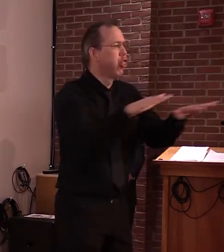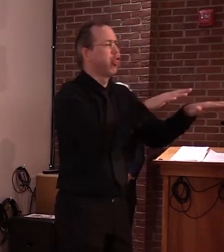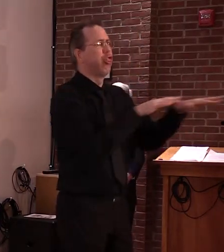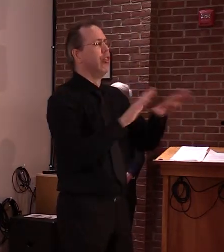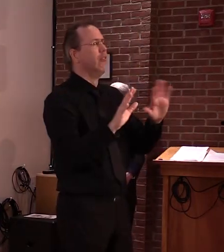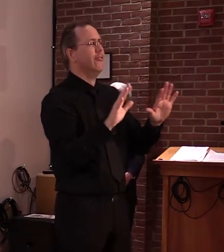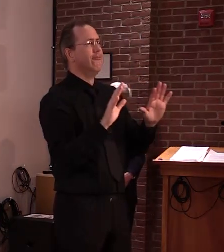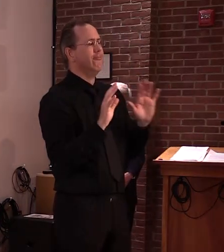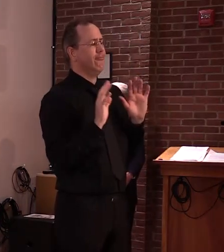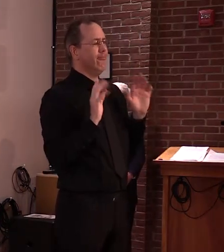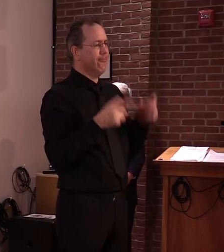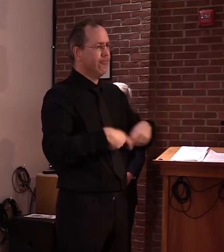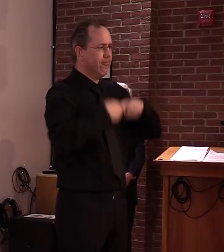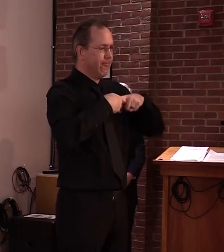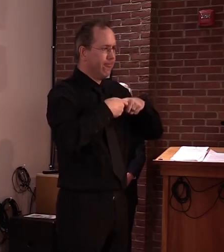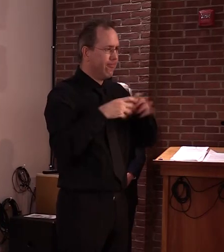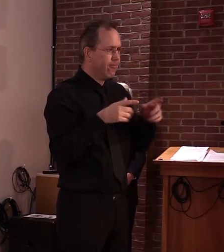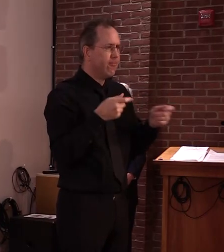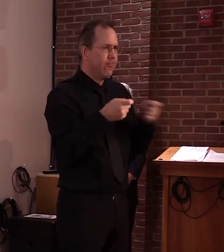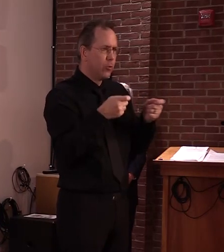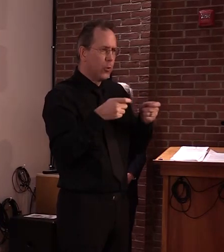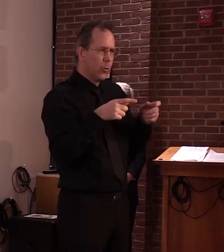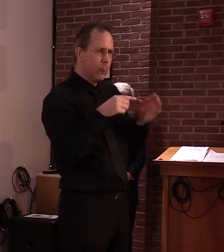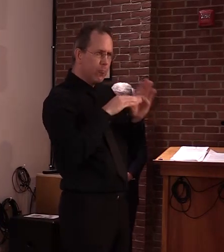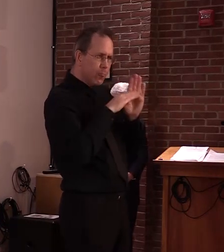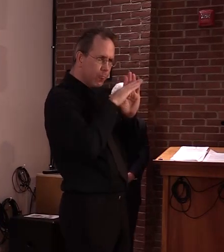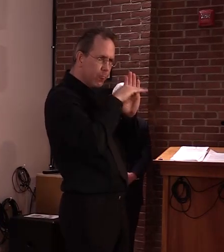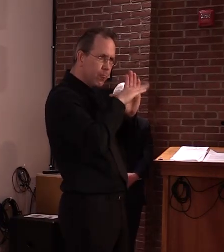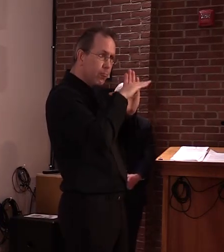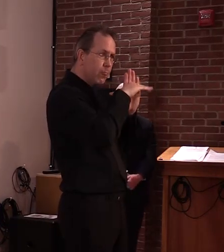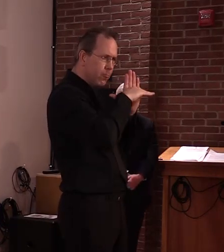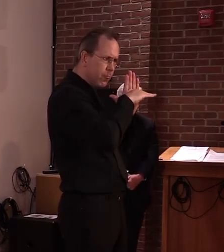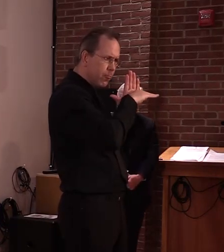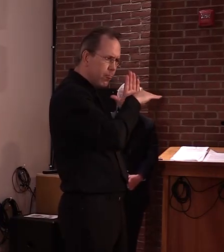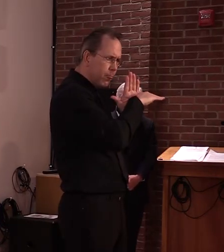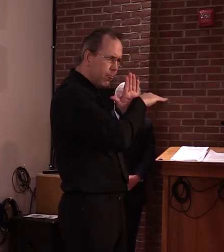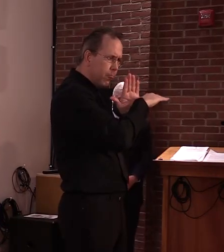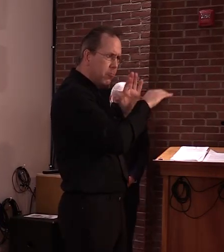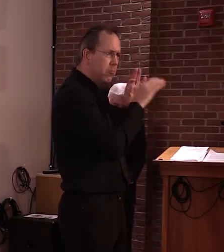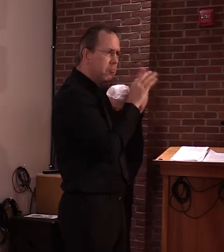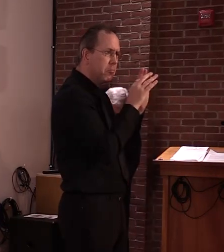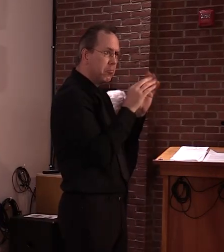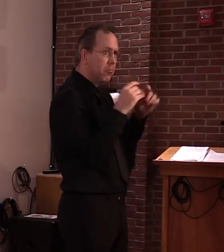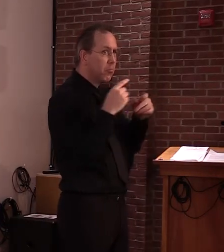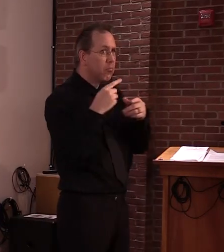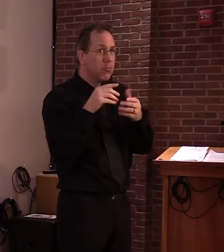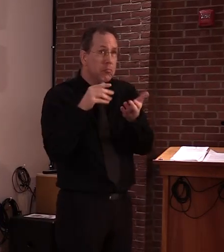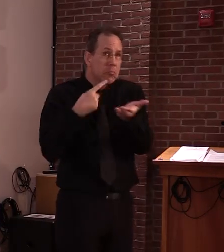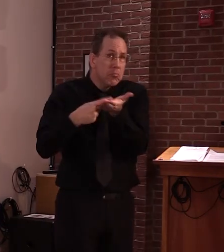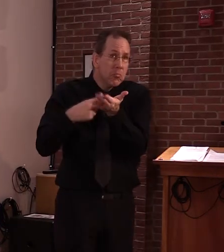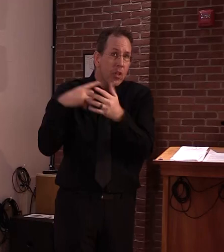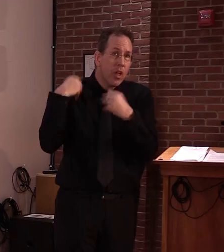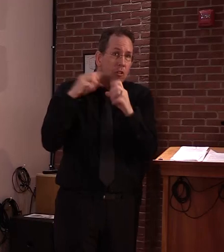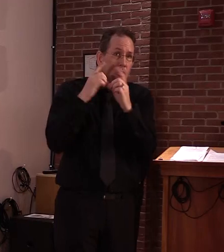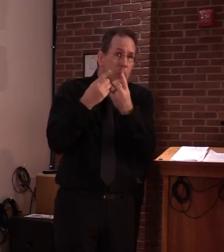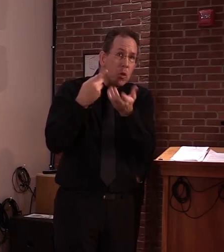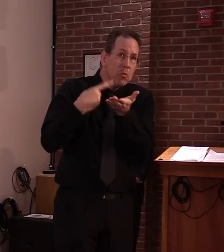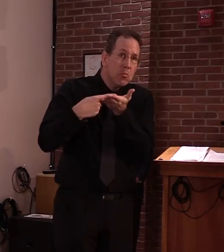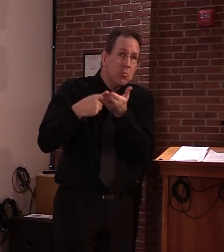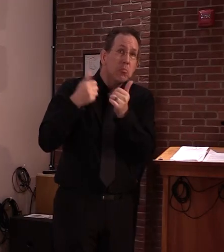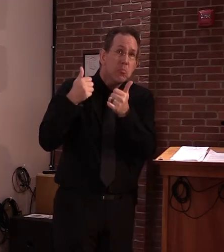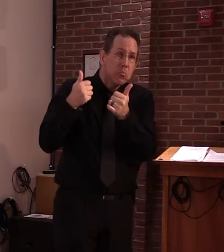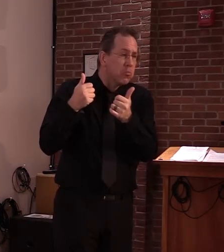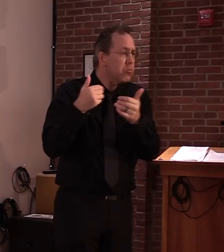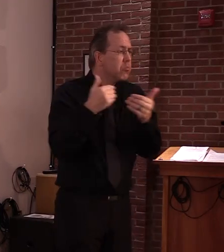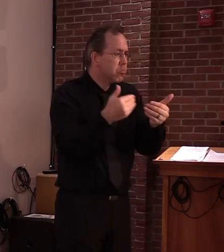So when the epidemiologists and, uh, Dr. Levine sign off on something, uh, we have comfort, uh, that it's gone